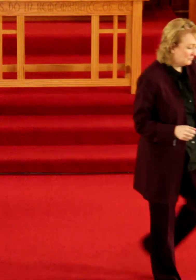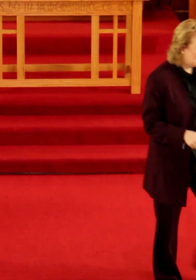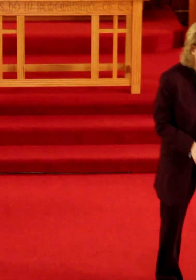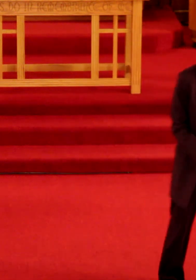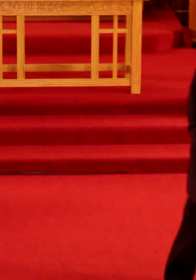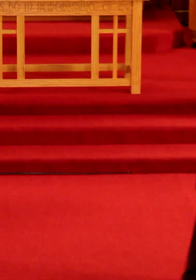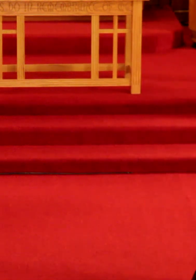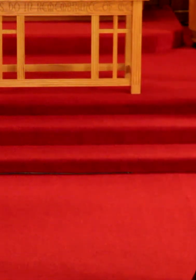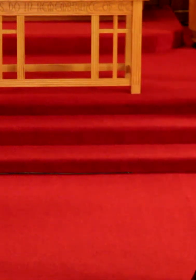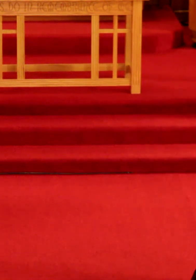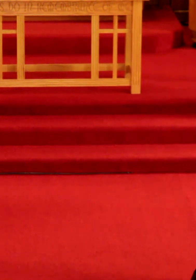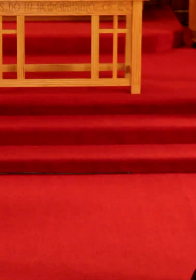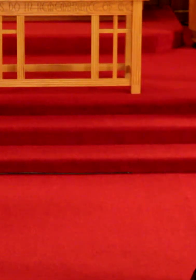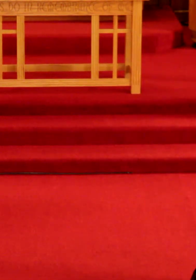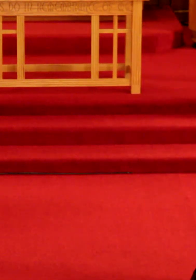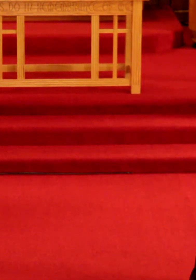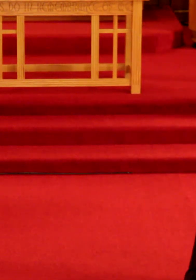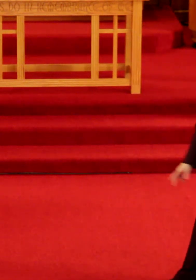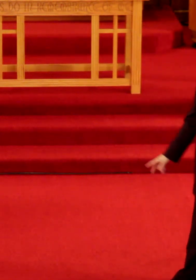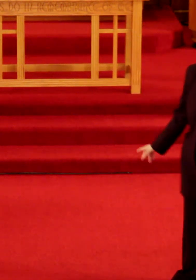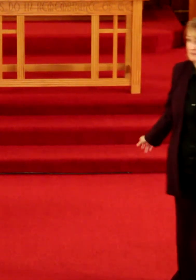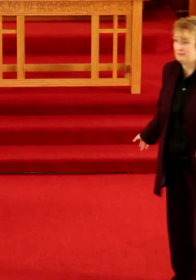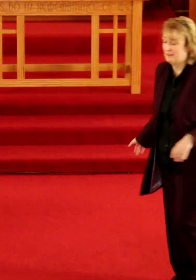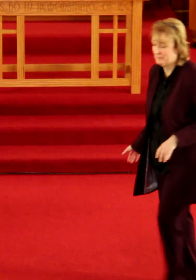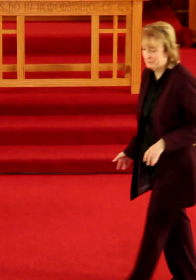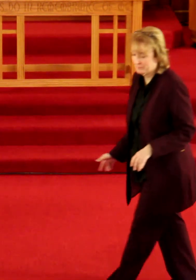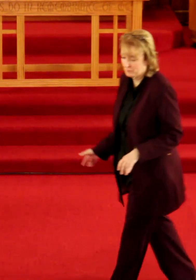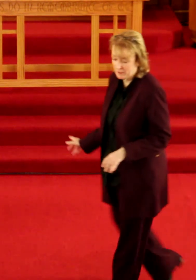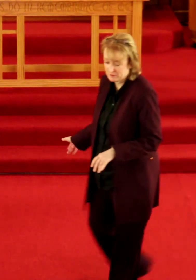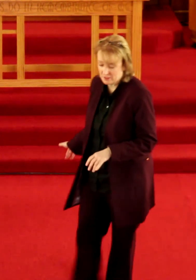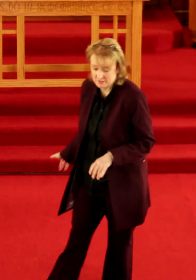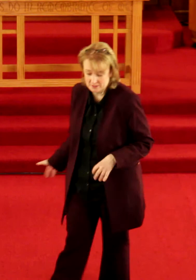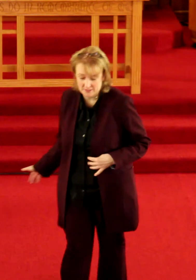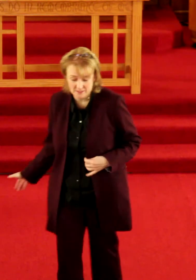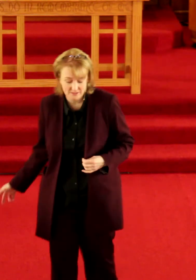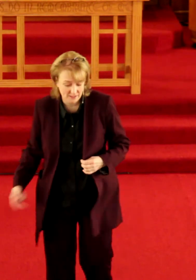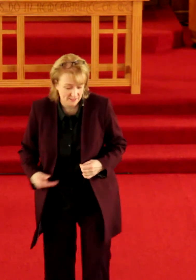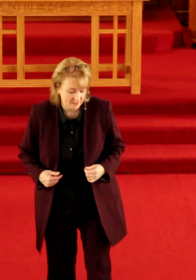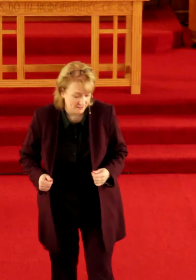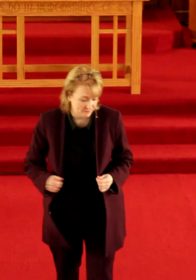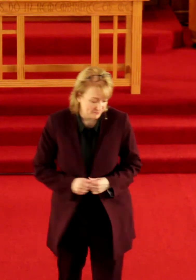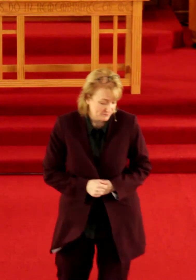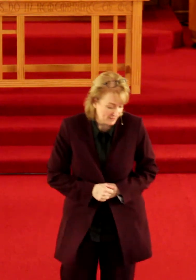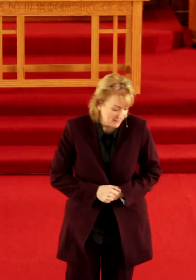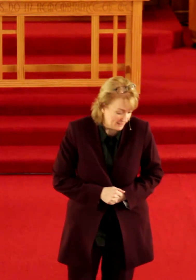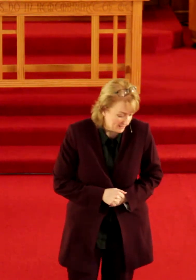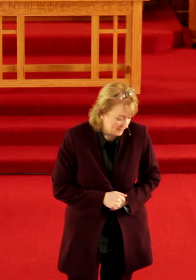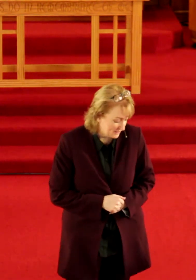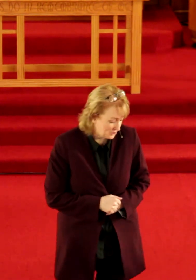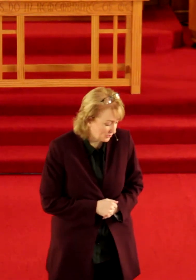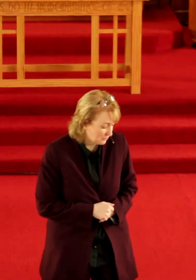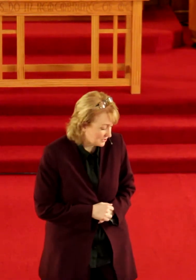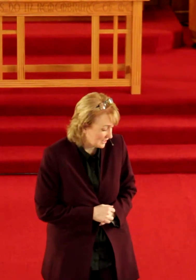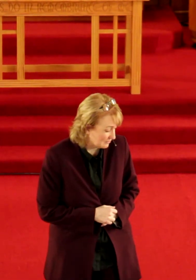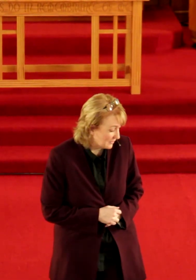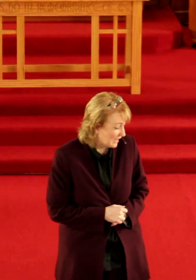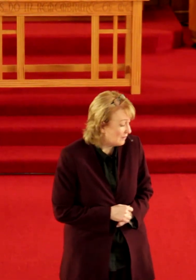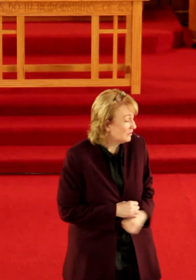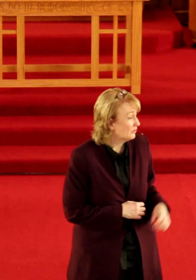So if you if you didn't get it when I was talking to the kids in the children's time, I'm a little